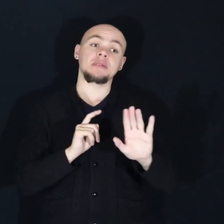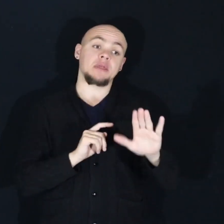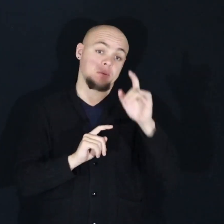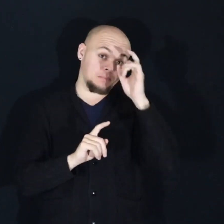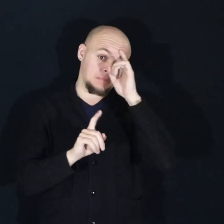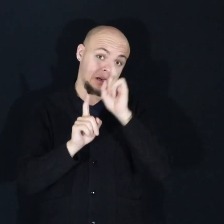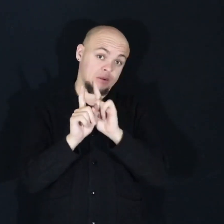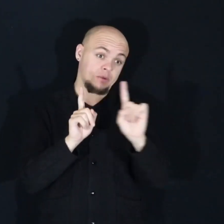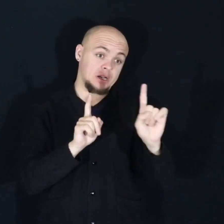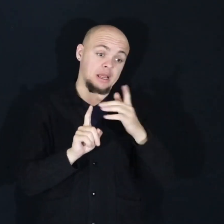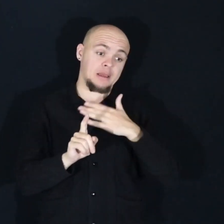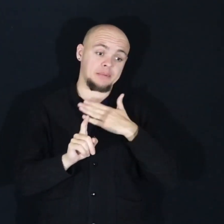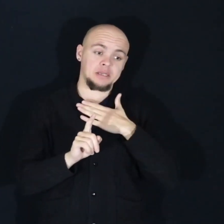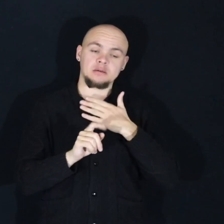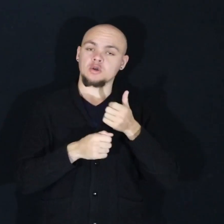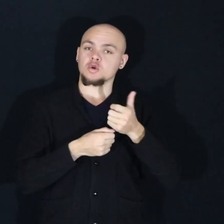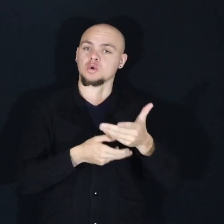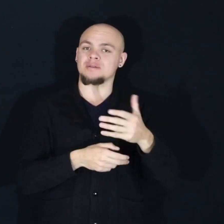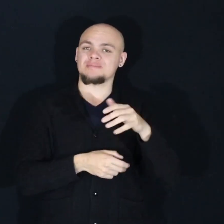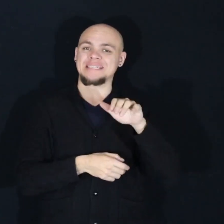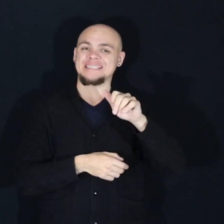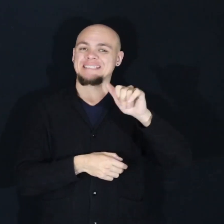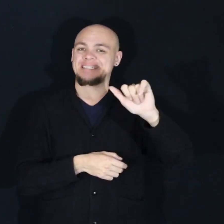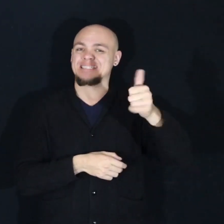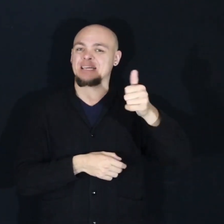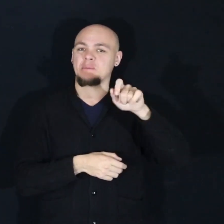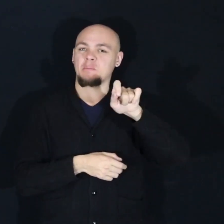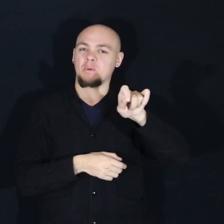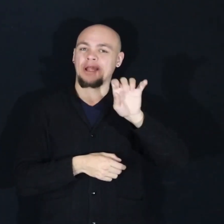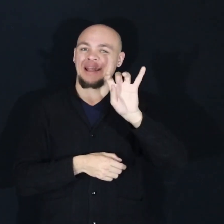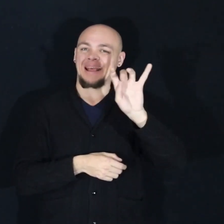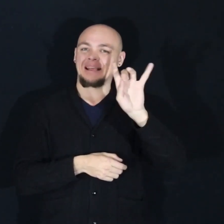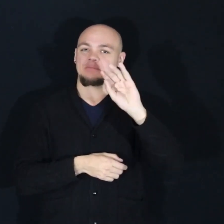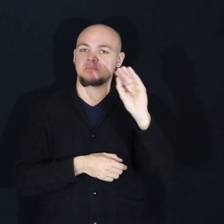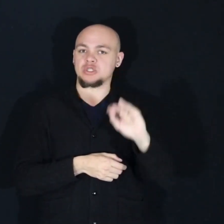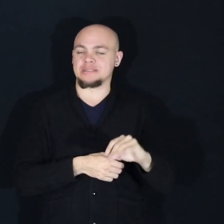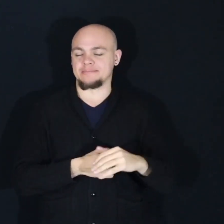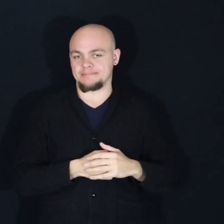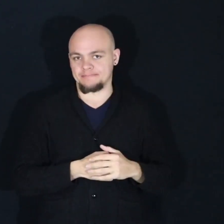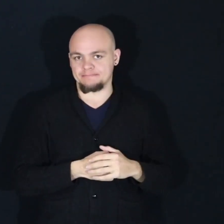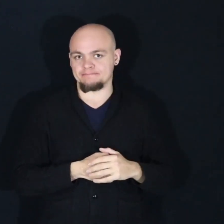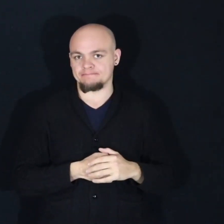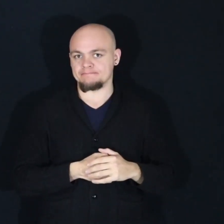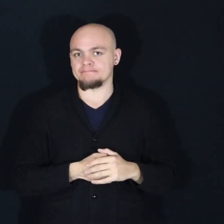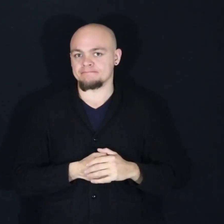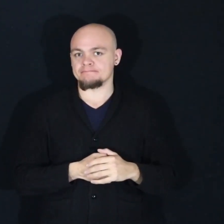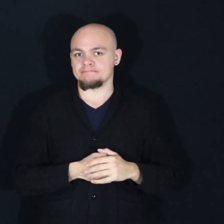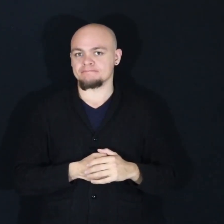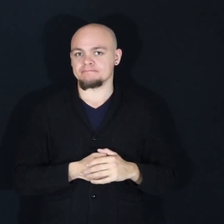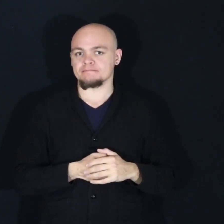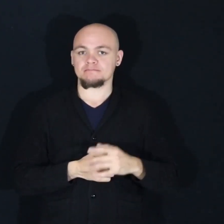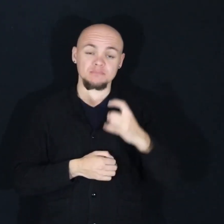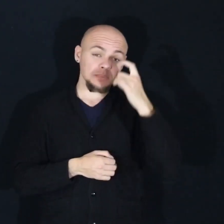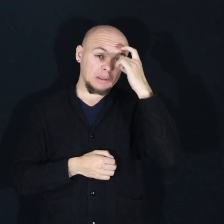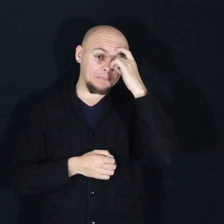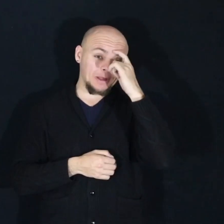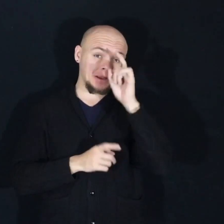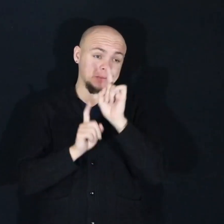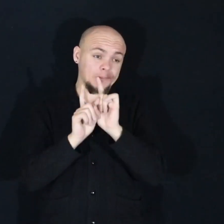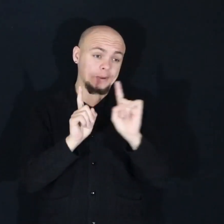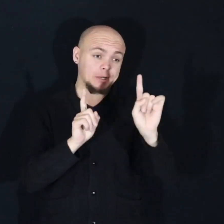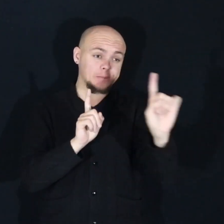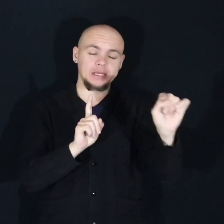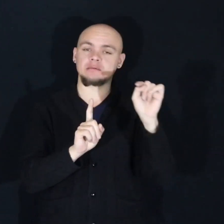-wandering's happiness was caused by a high 10.8%. In fact, mind-wandering is actually